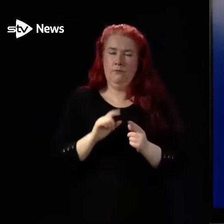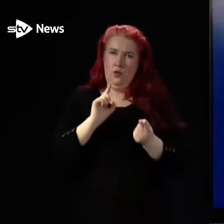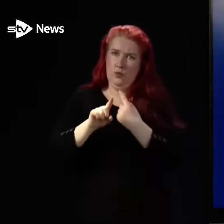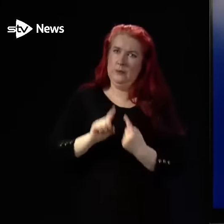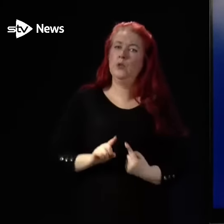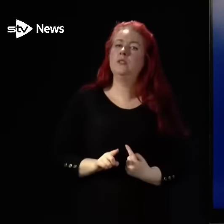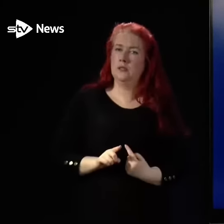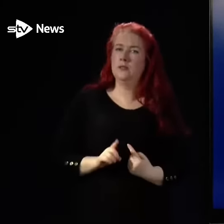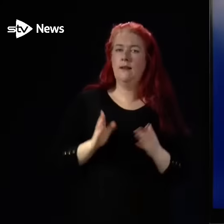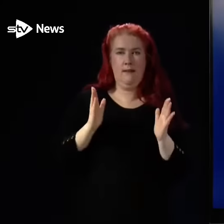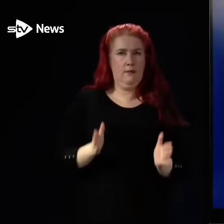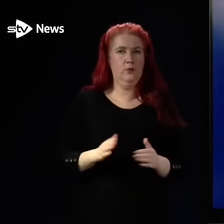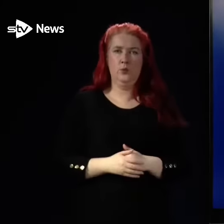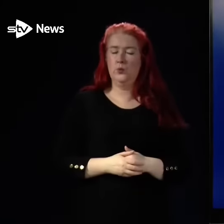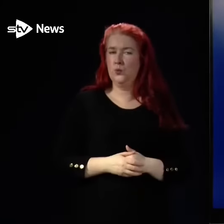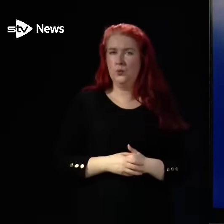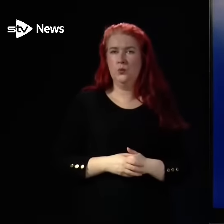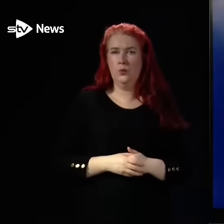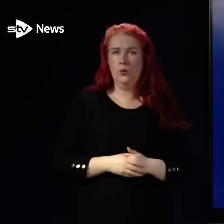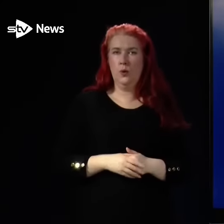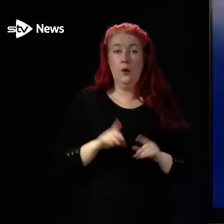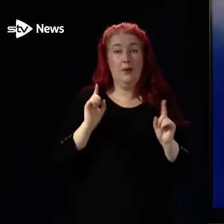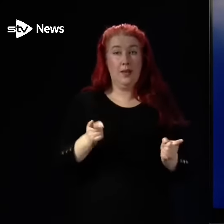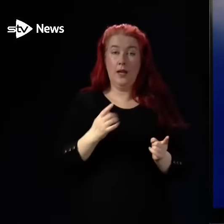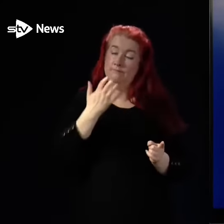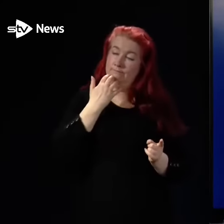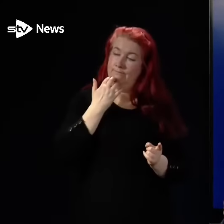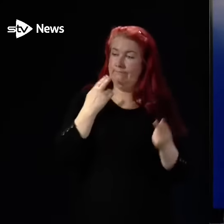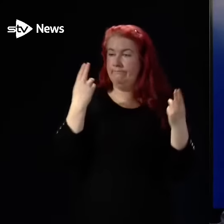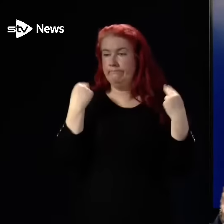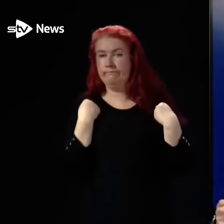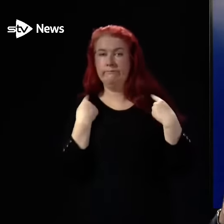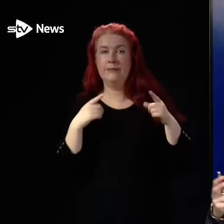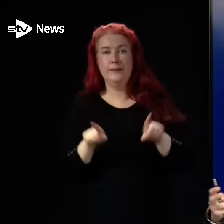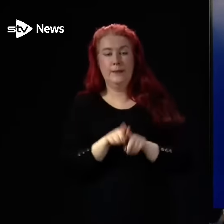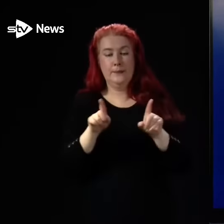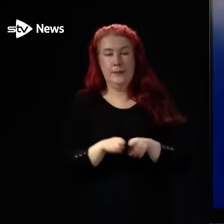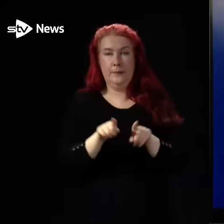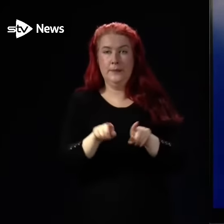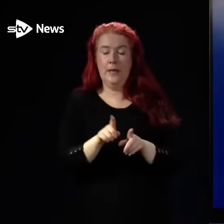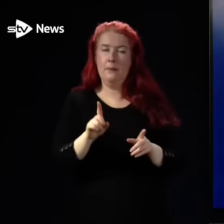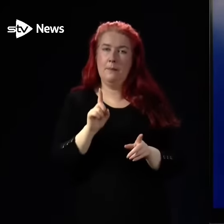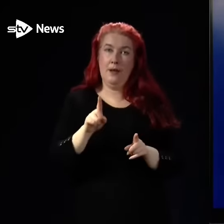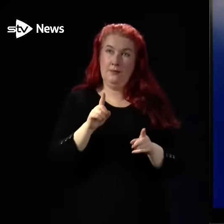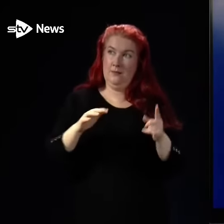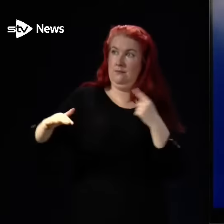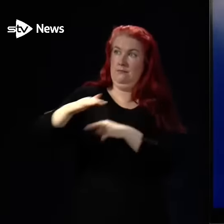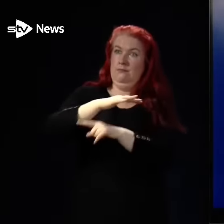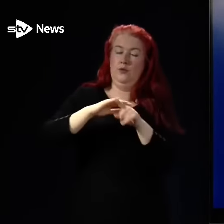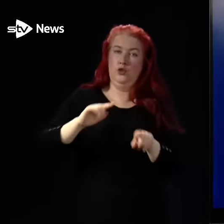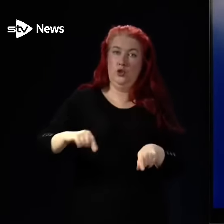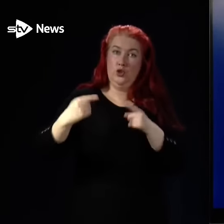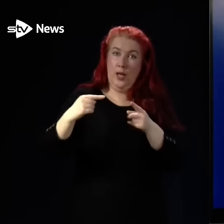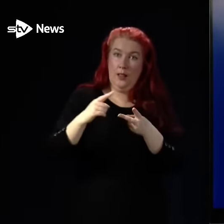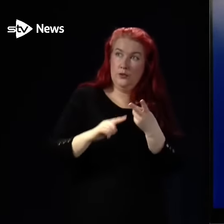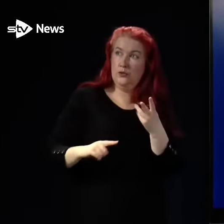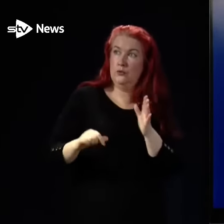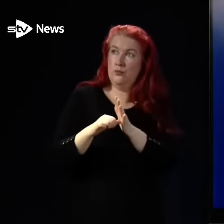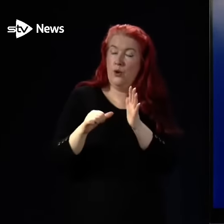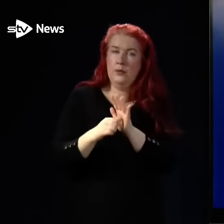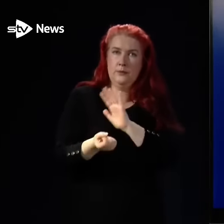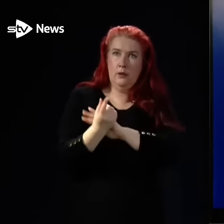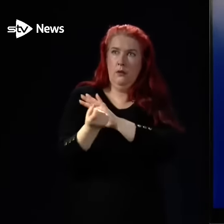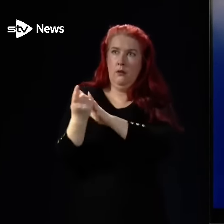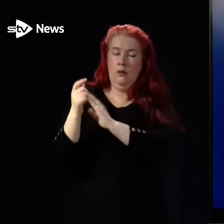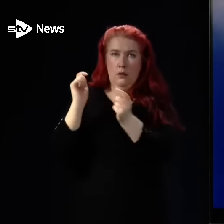cannot simply do things in the health service the way they've always been done, while the nature and variety of challenges that we're facing